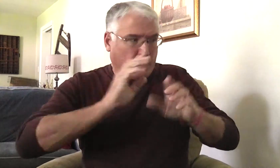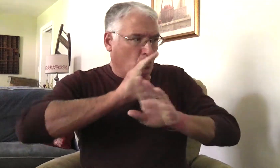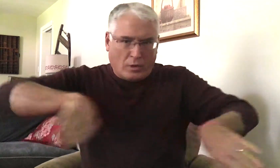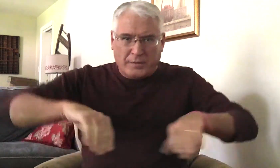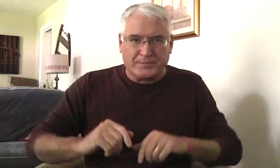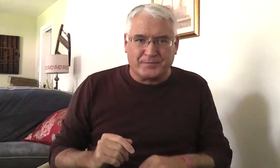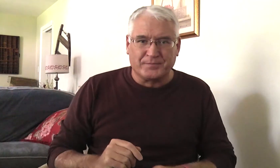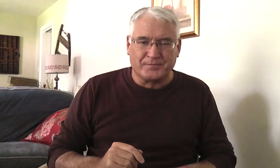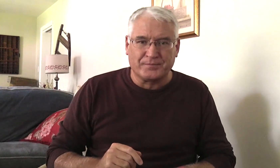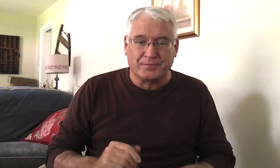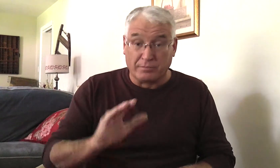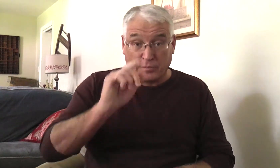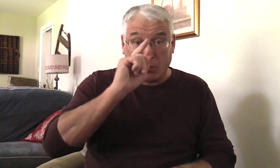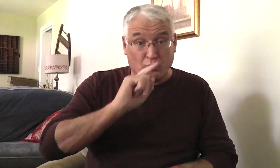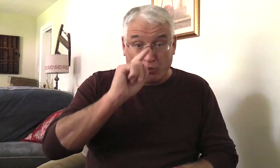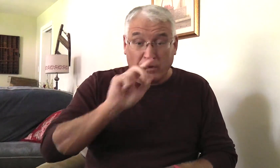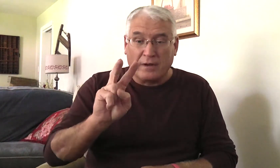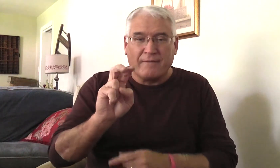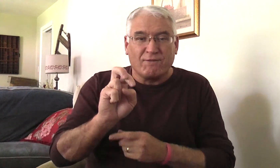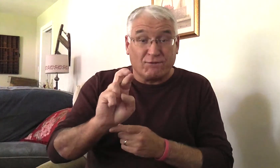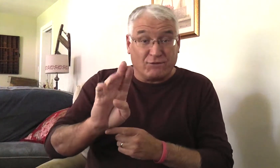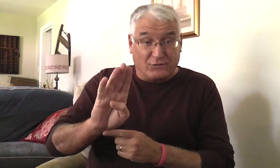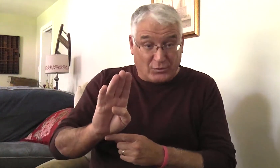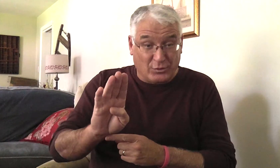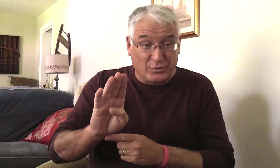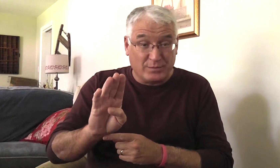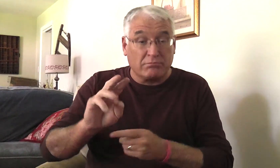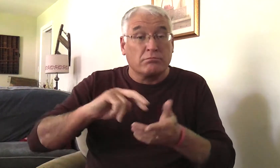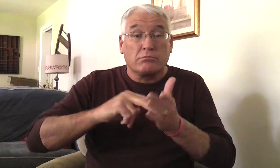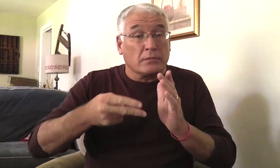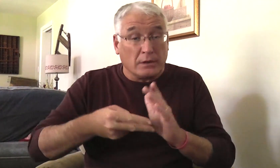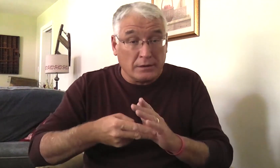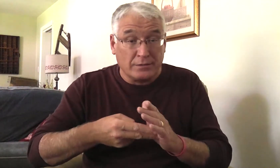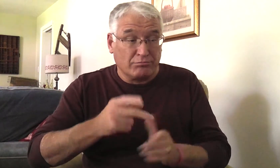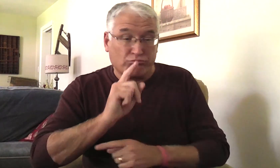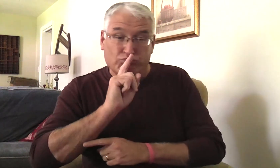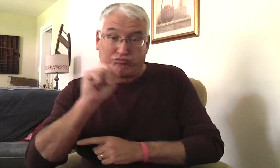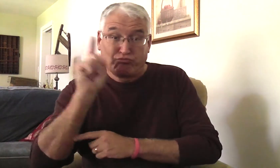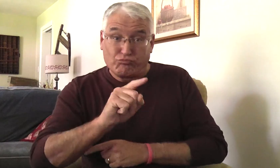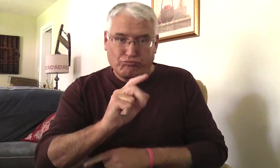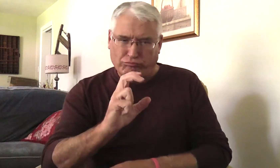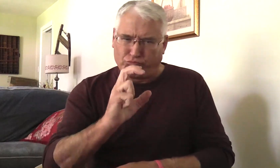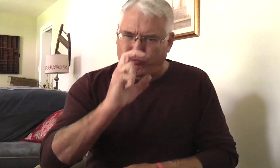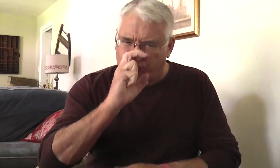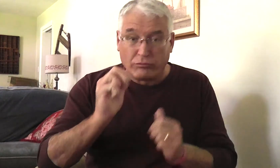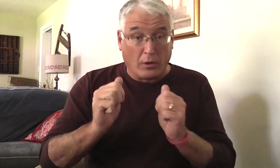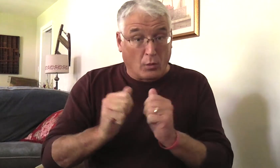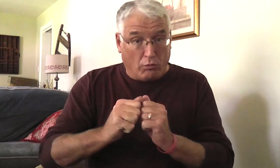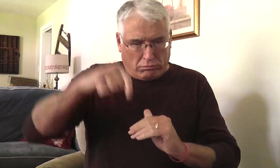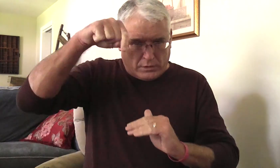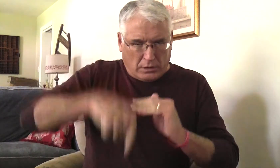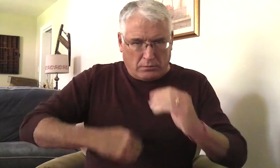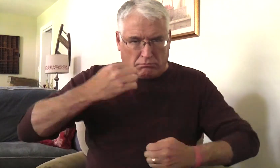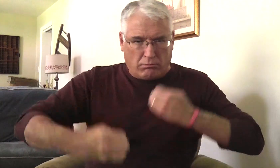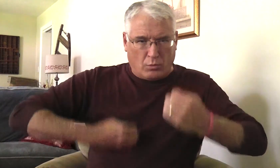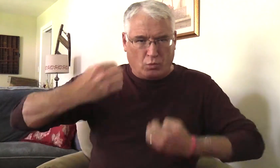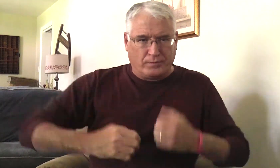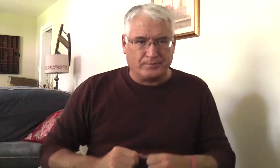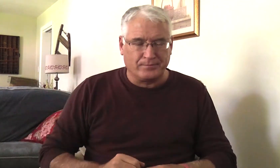saying, Be silent. Now, the Greek translation, the Greek translation for the verb, strictly ordered, that